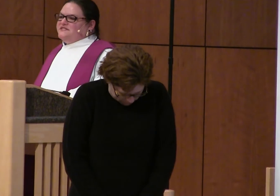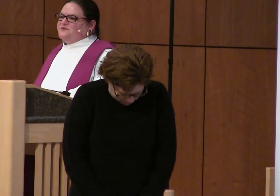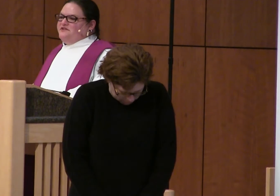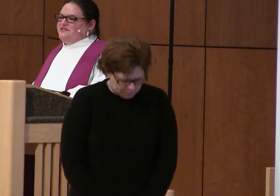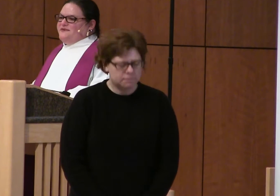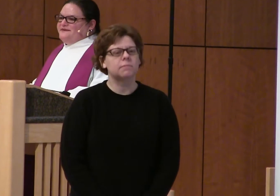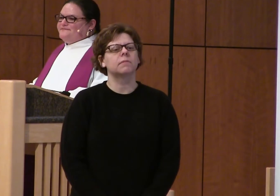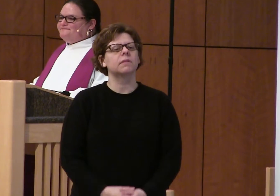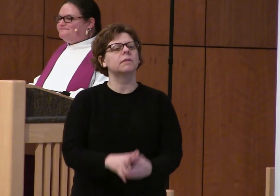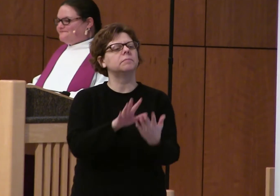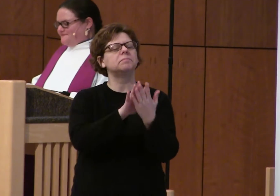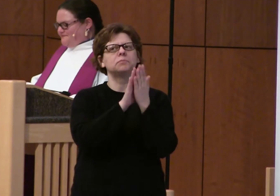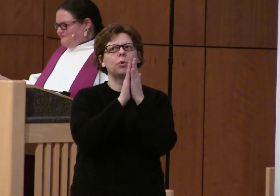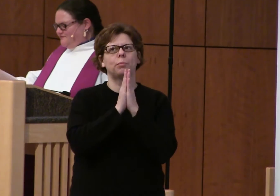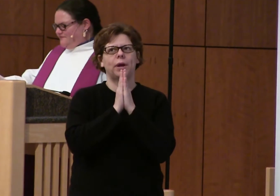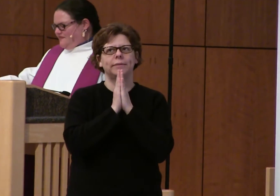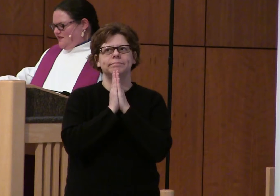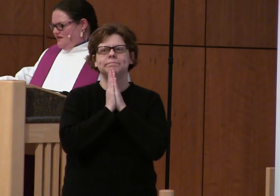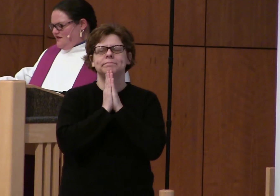Please pray with me.